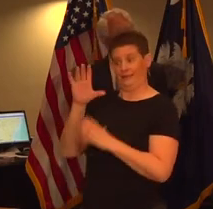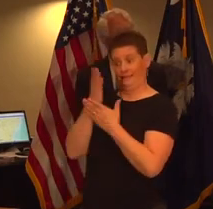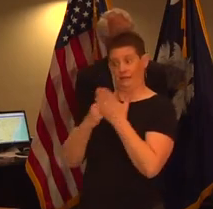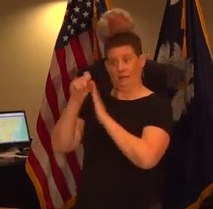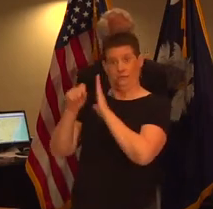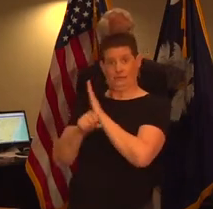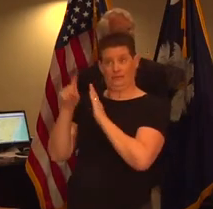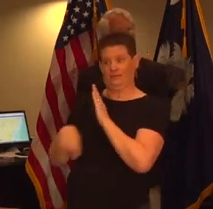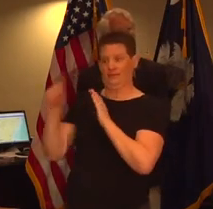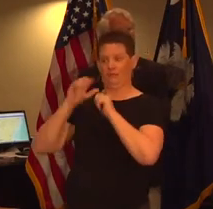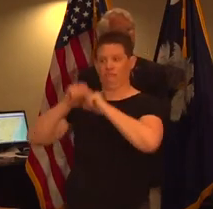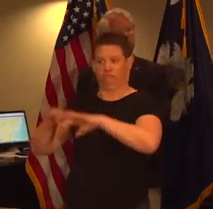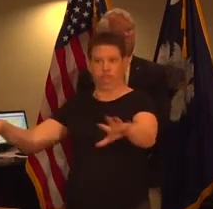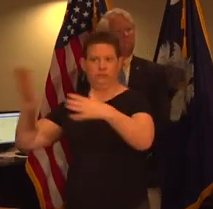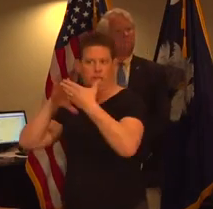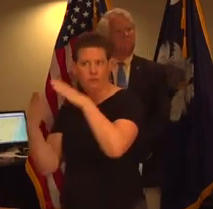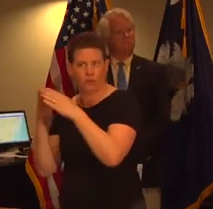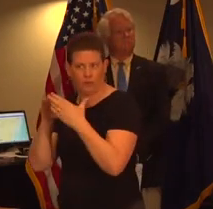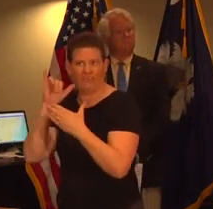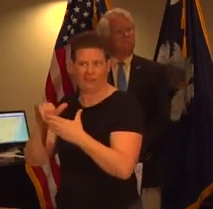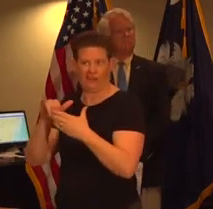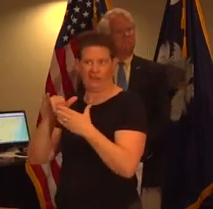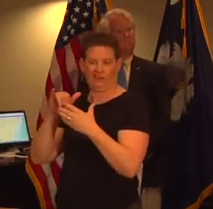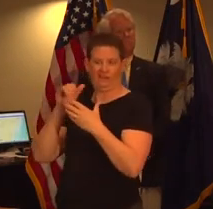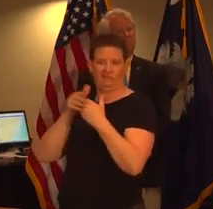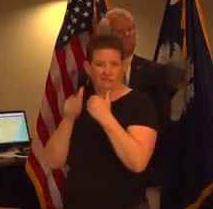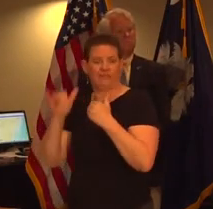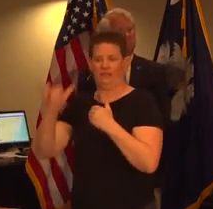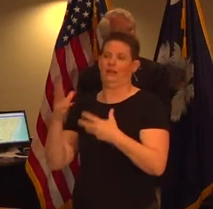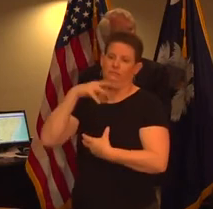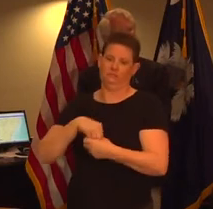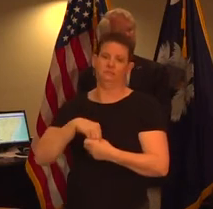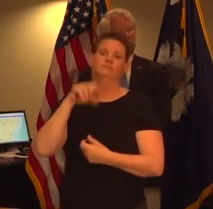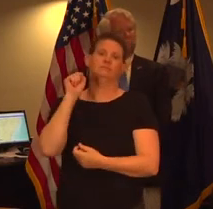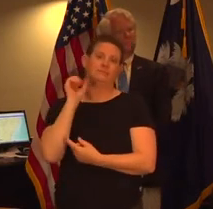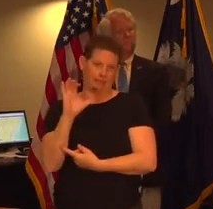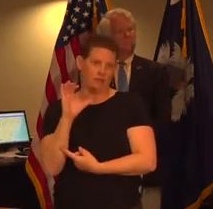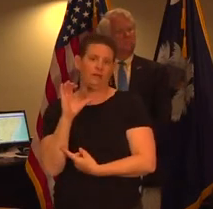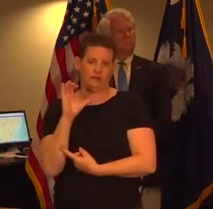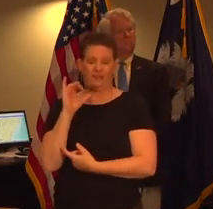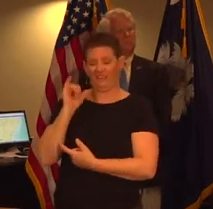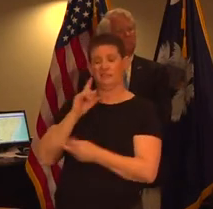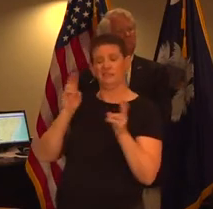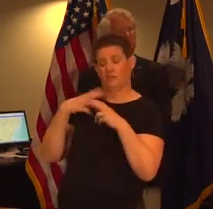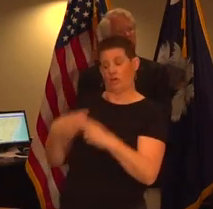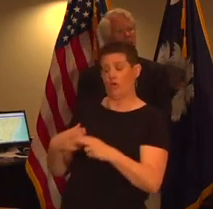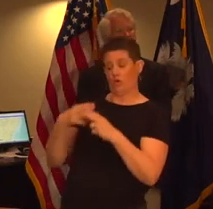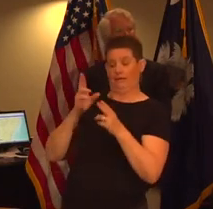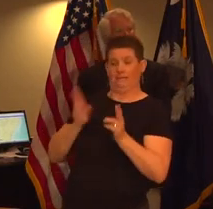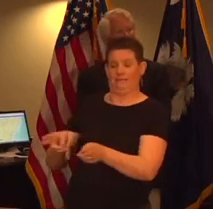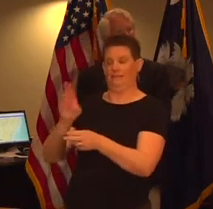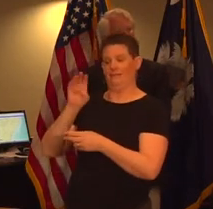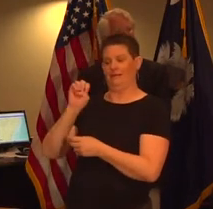phase this would include south carolina the acceleration phase means the need for the transition